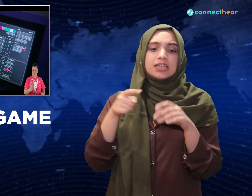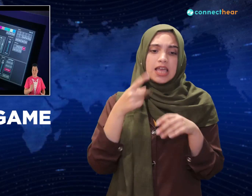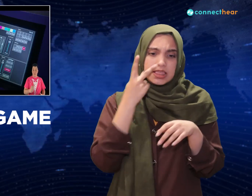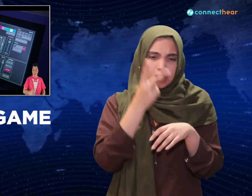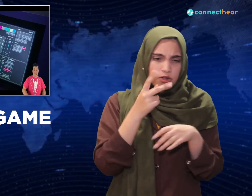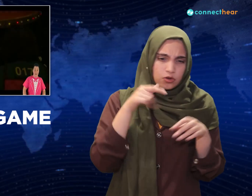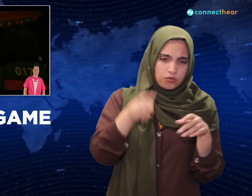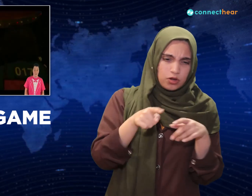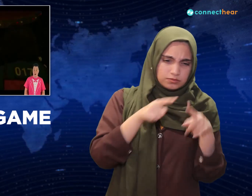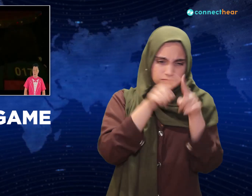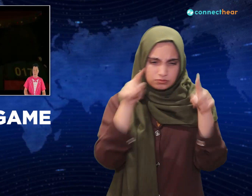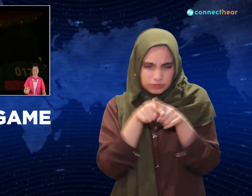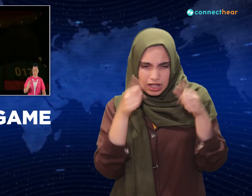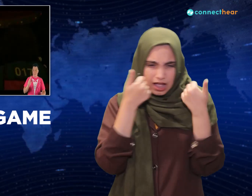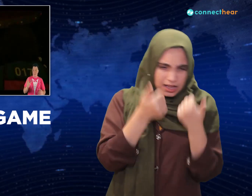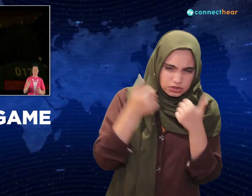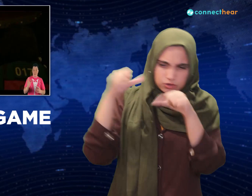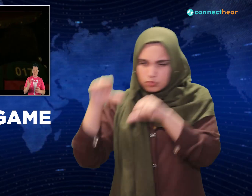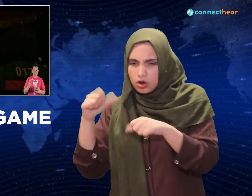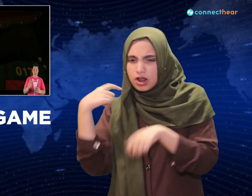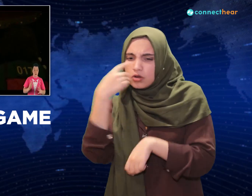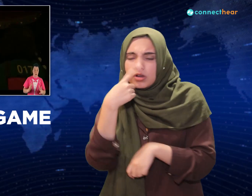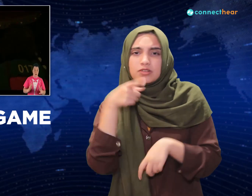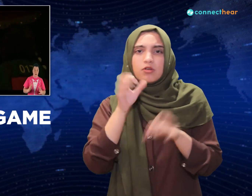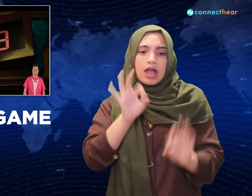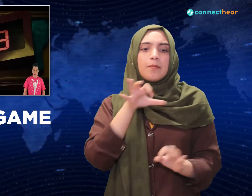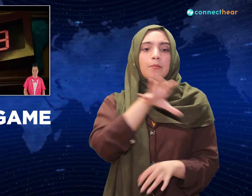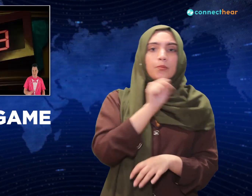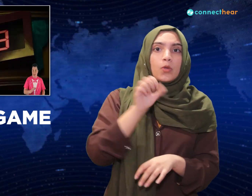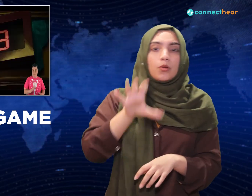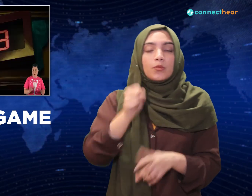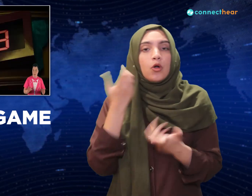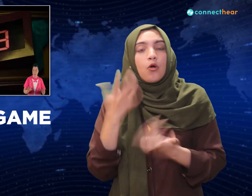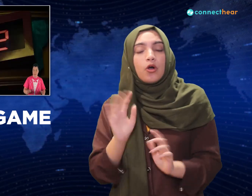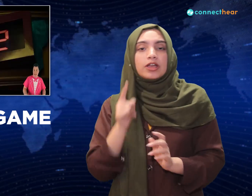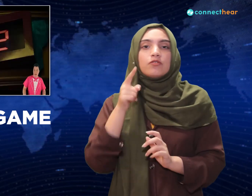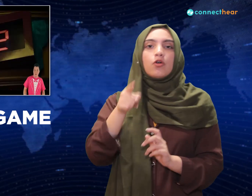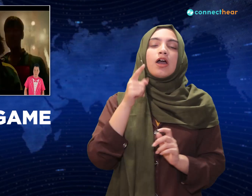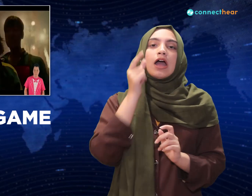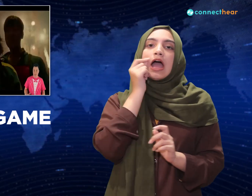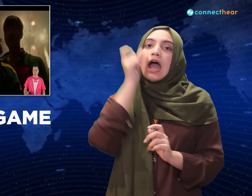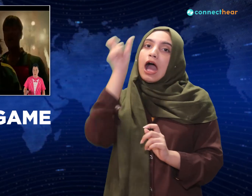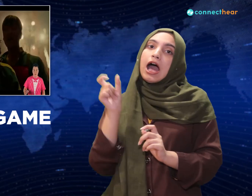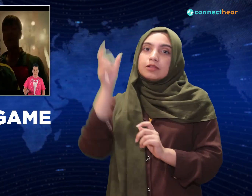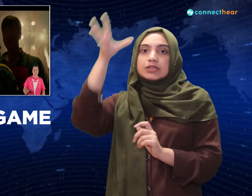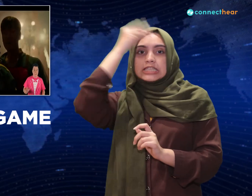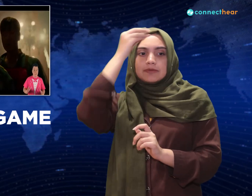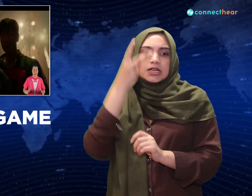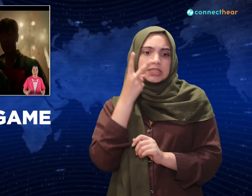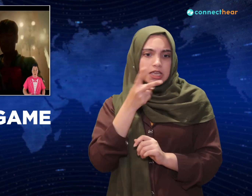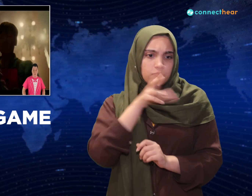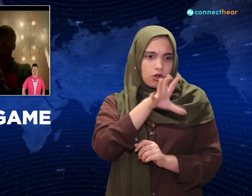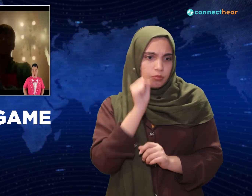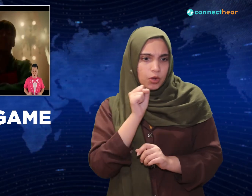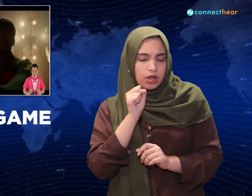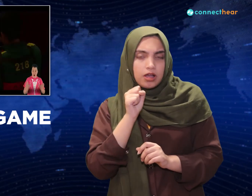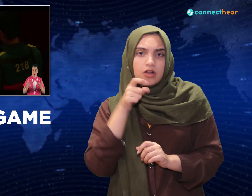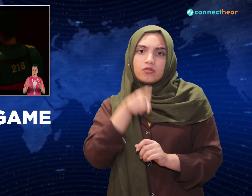off the light. Oh, he can't check the glare anymore. And with time winding down, Sangwoo's like, sorry bro. Oh,